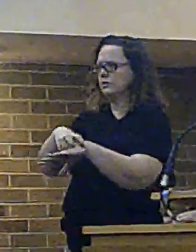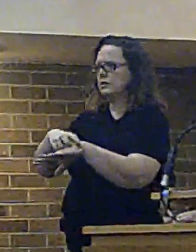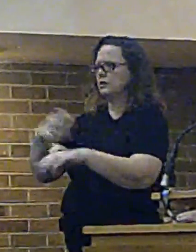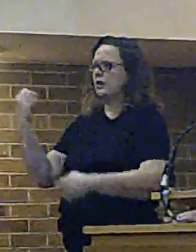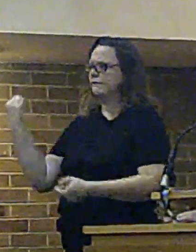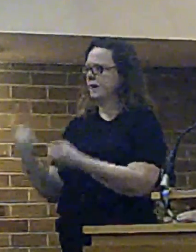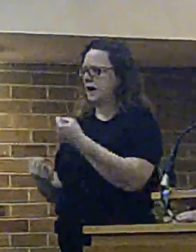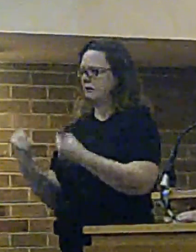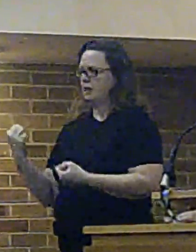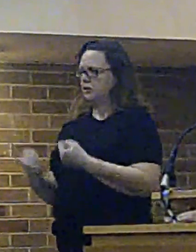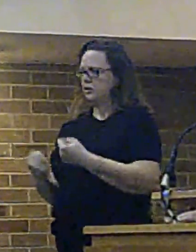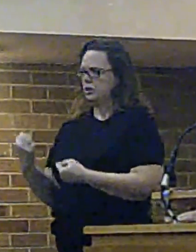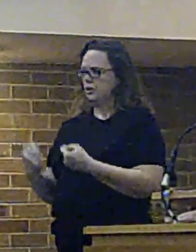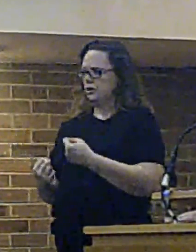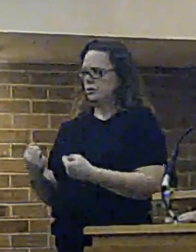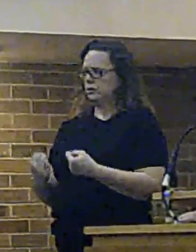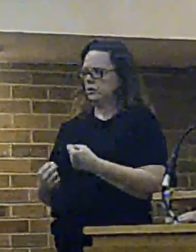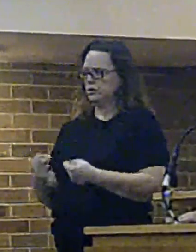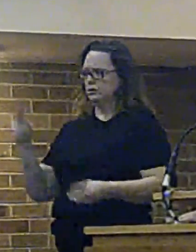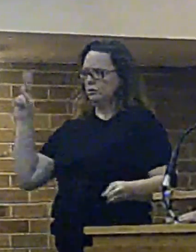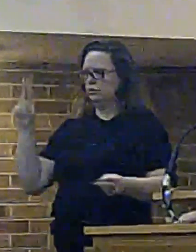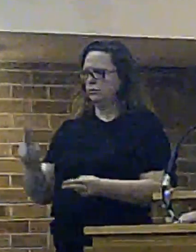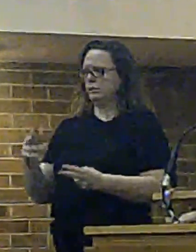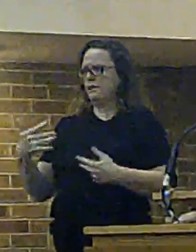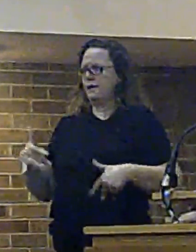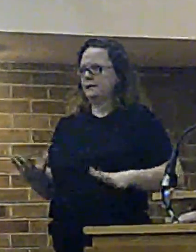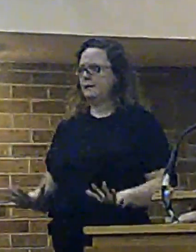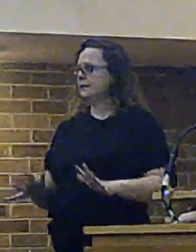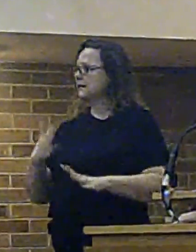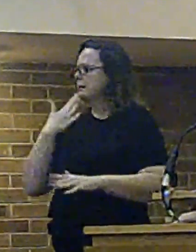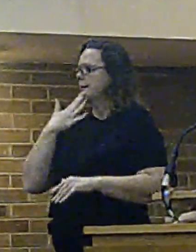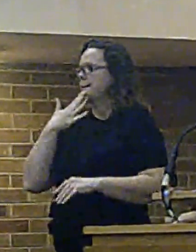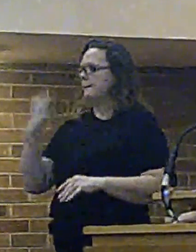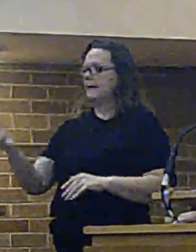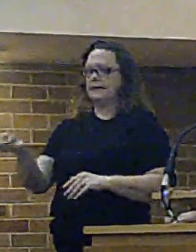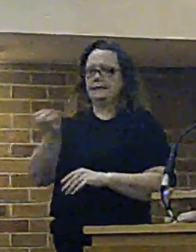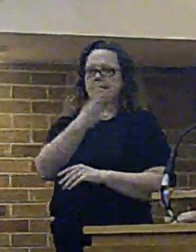point where we're at now. Vicky, can you move the slide on, please?